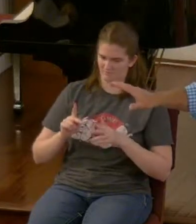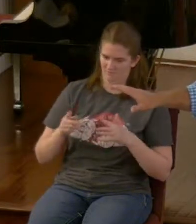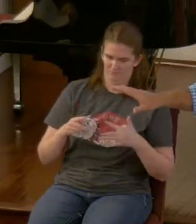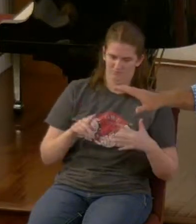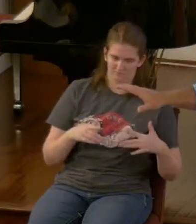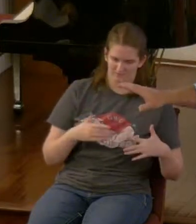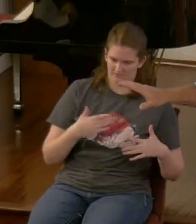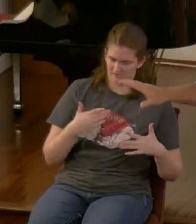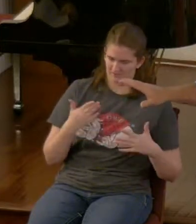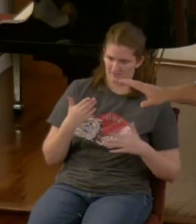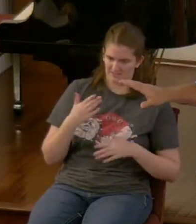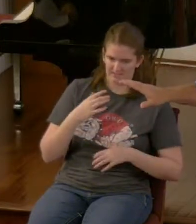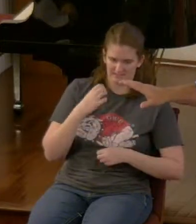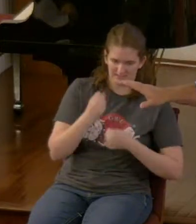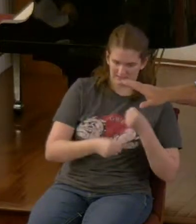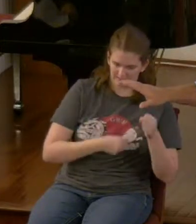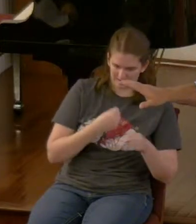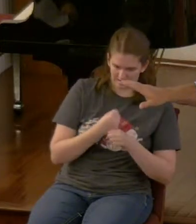of years